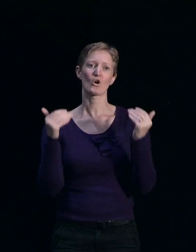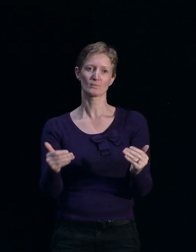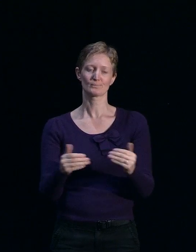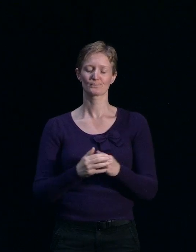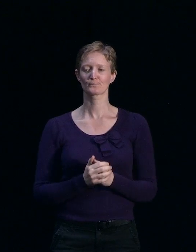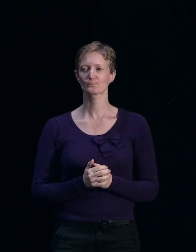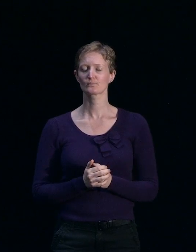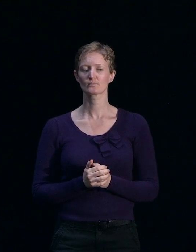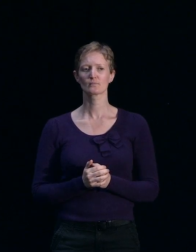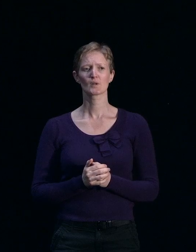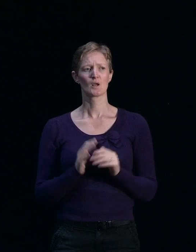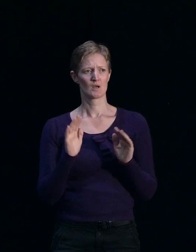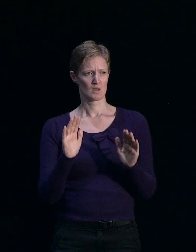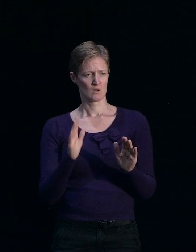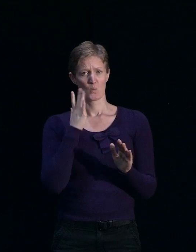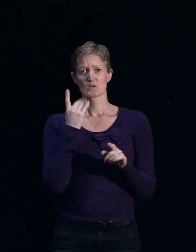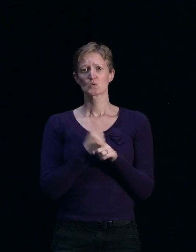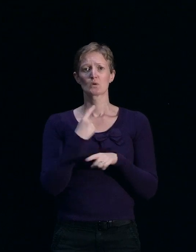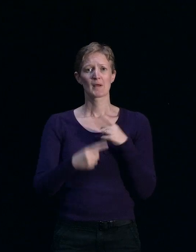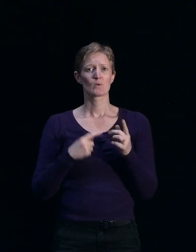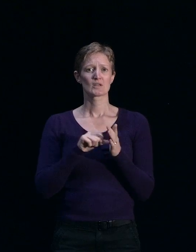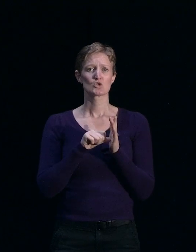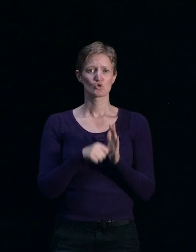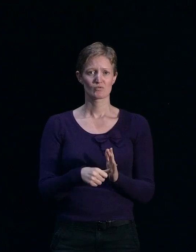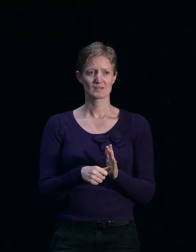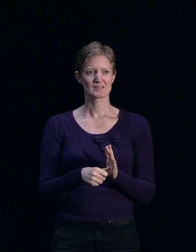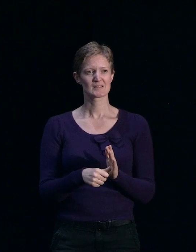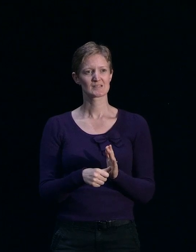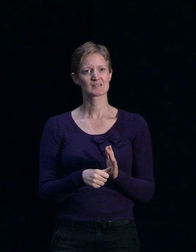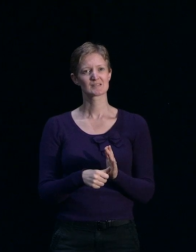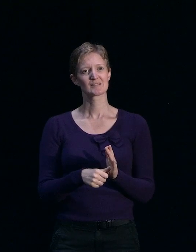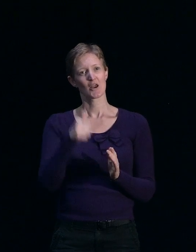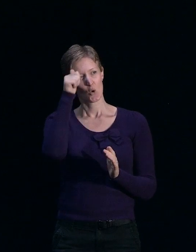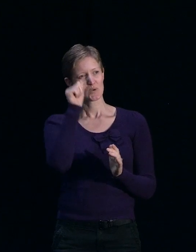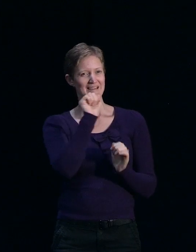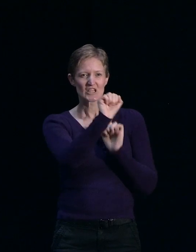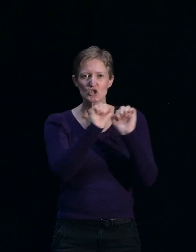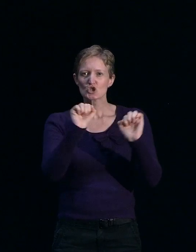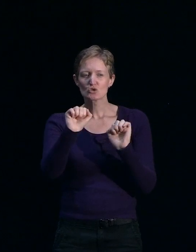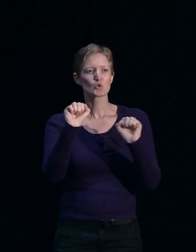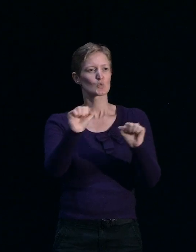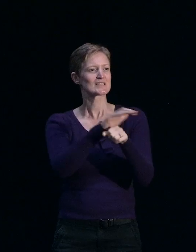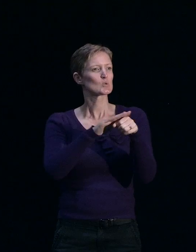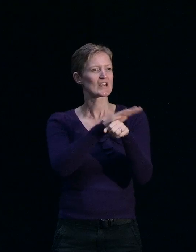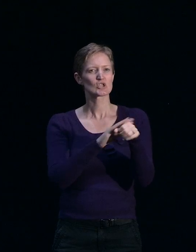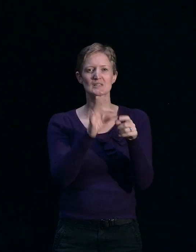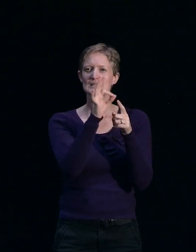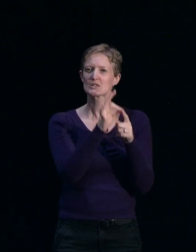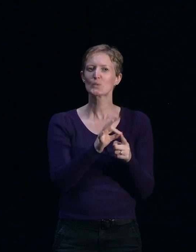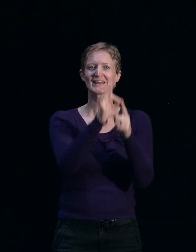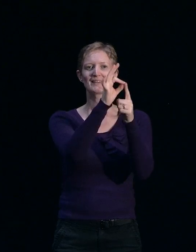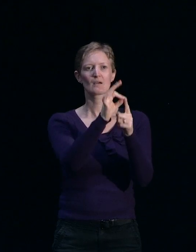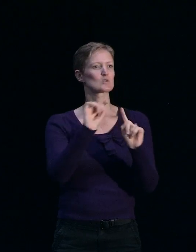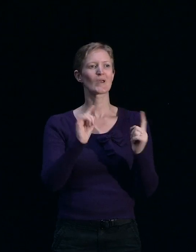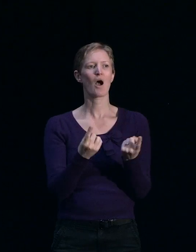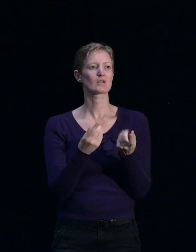ask though around insurance is that in reality it is quite specific to you and your individual circumstances. So we're very lucky